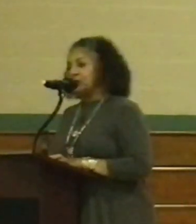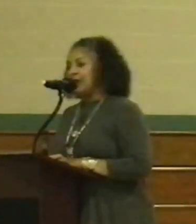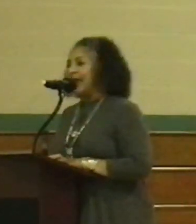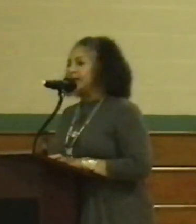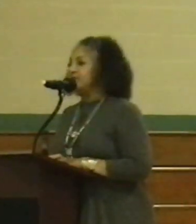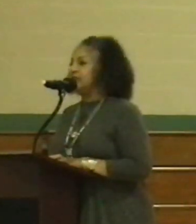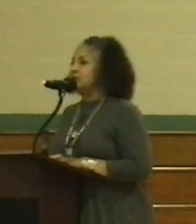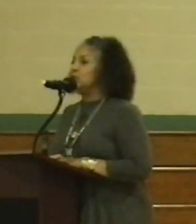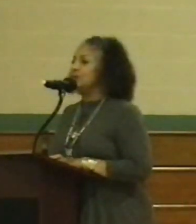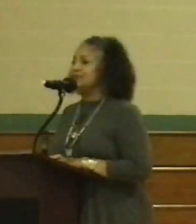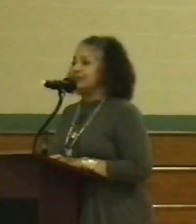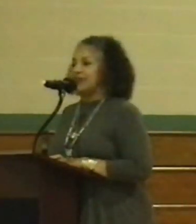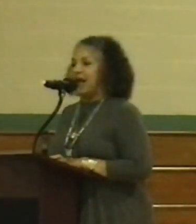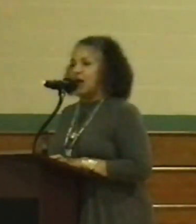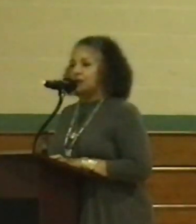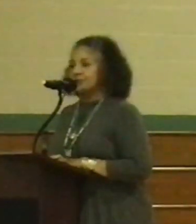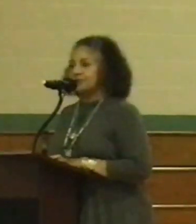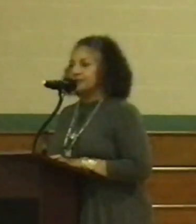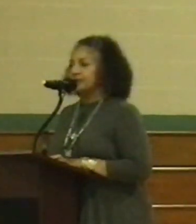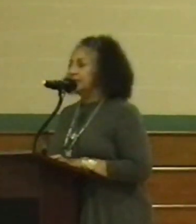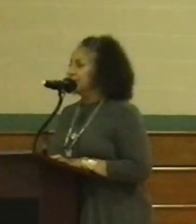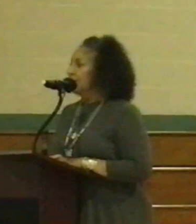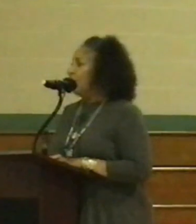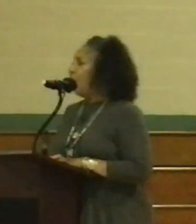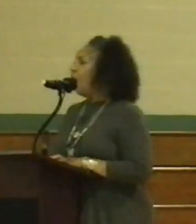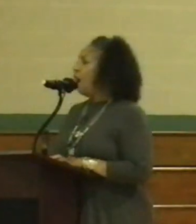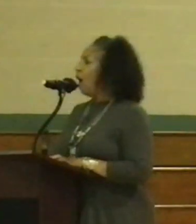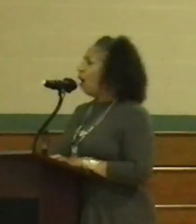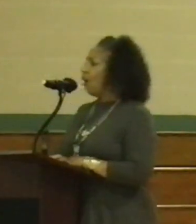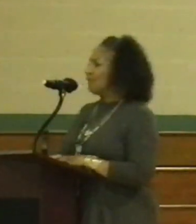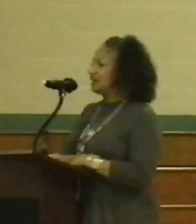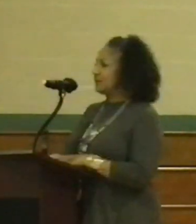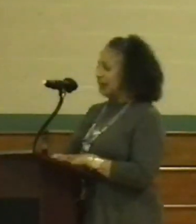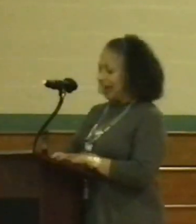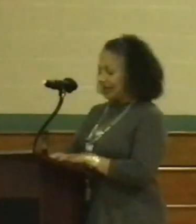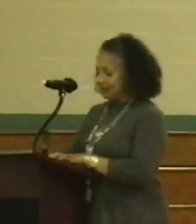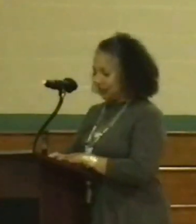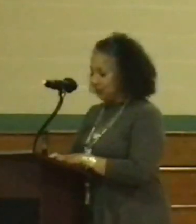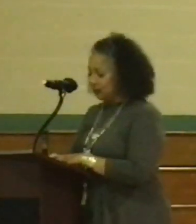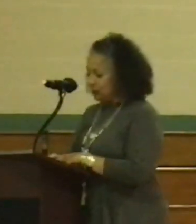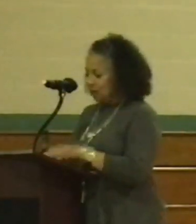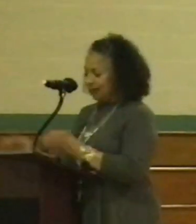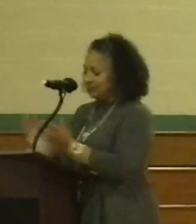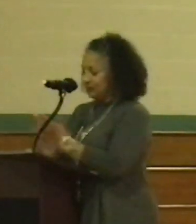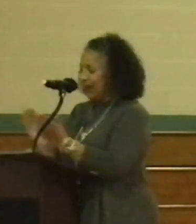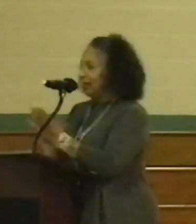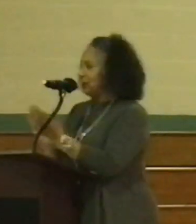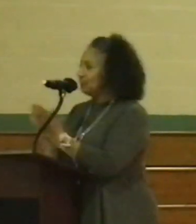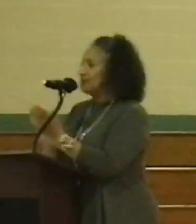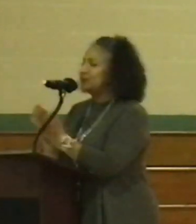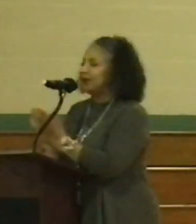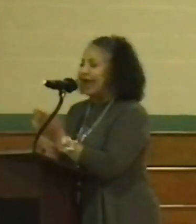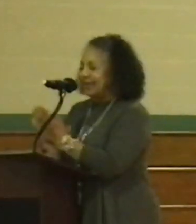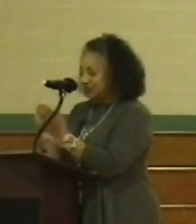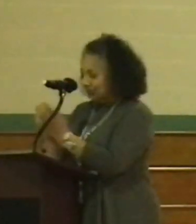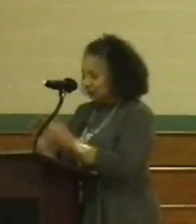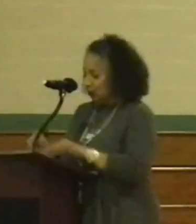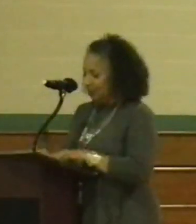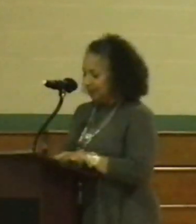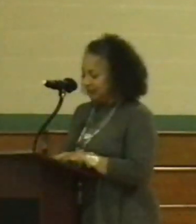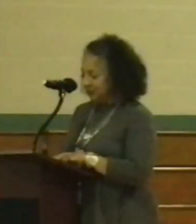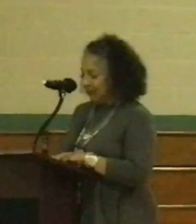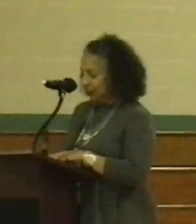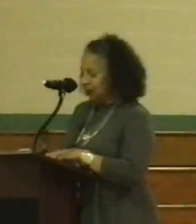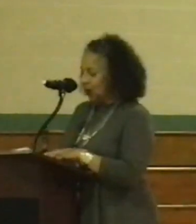Mr. A.C. Dumas in the house? Oh, Mr. A.C. Dumas. Thank you. Mr. A.C.